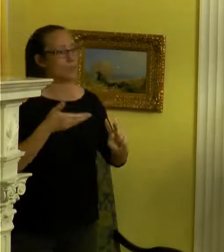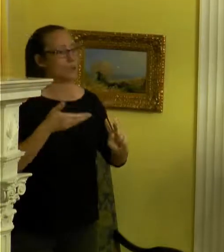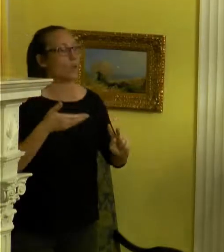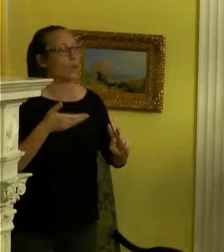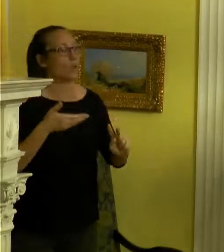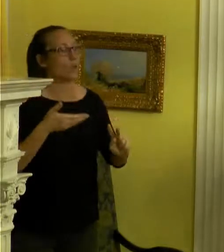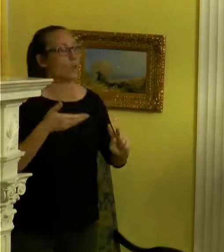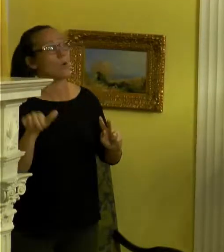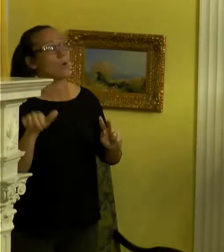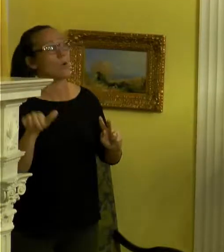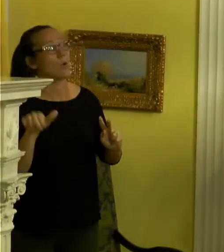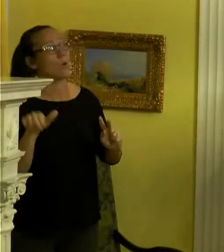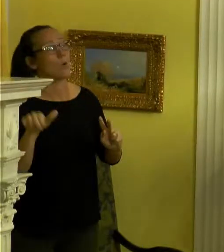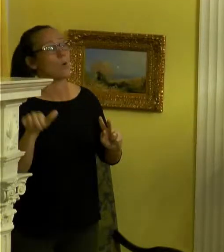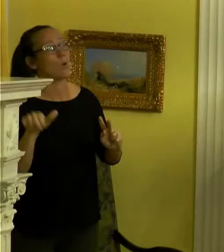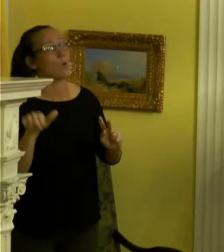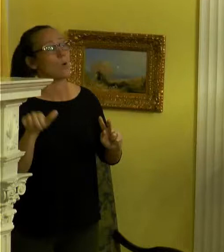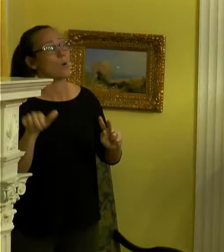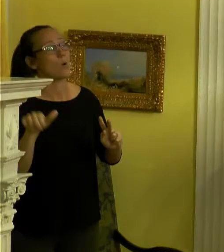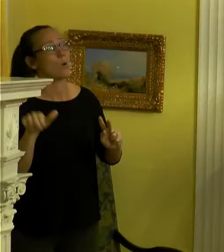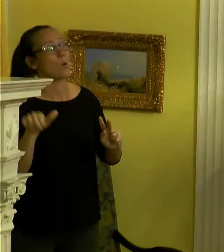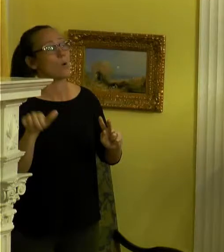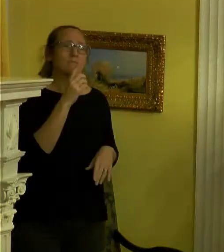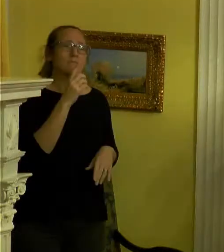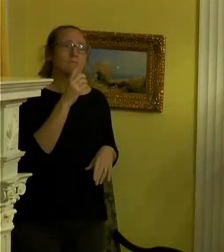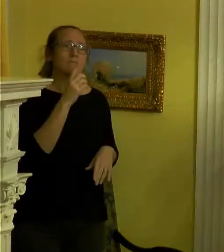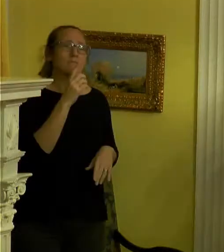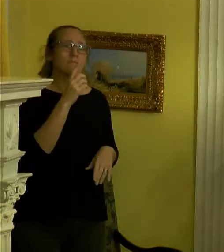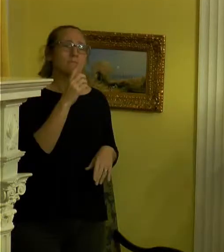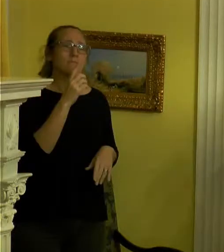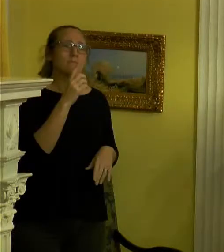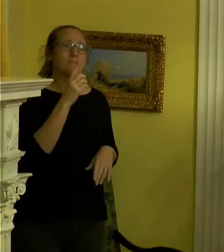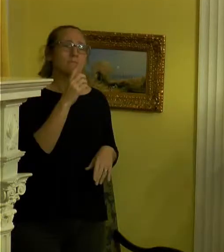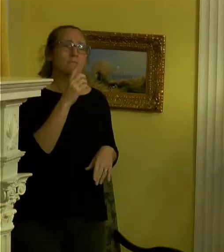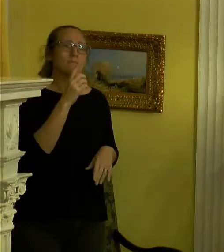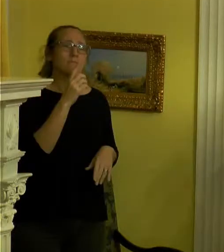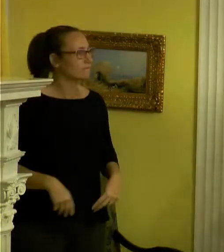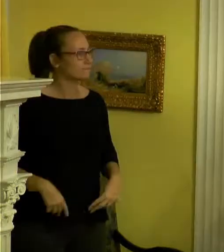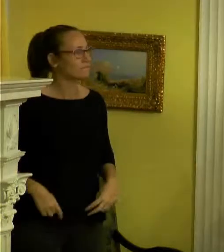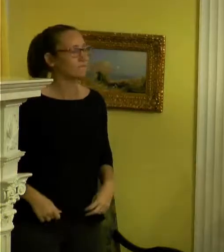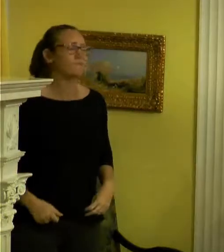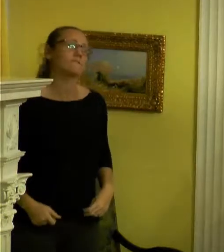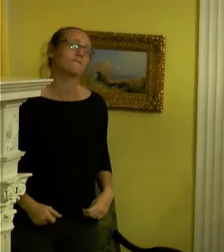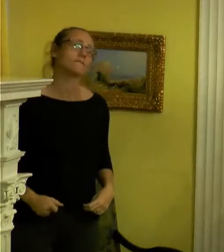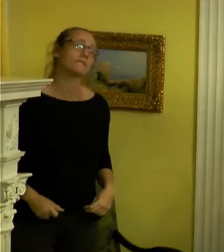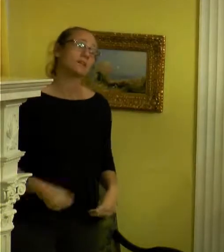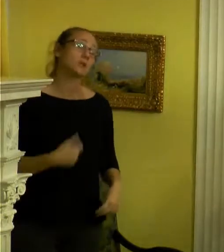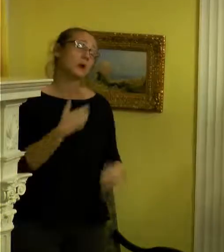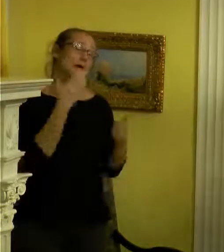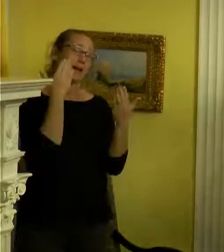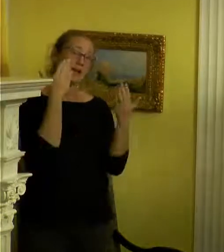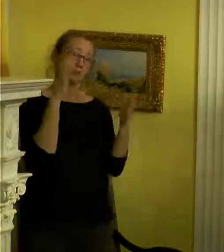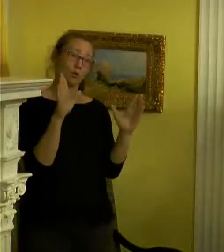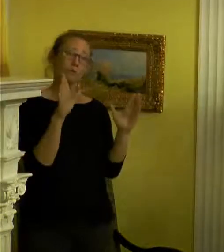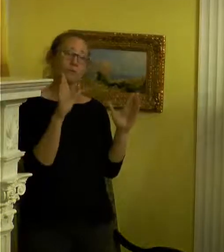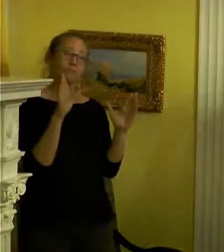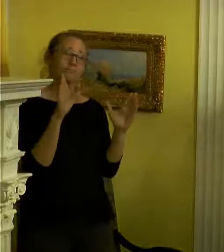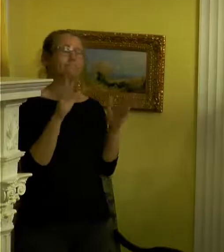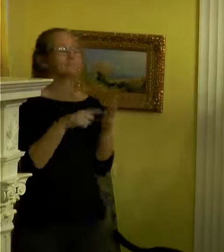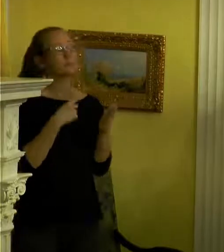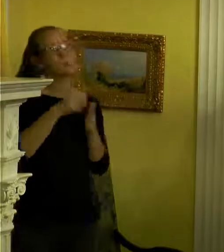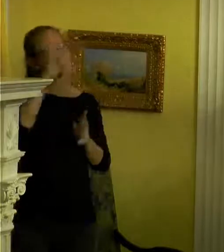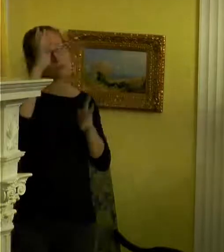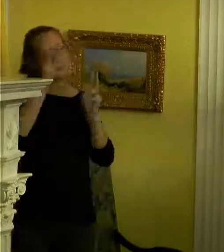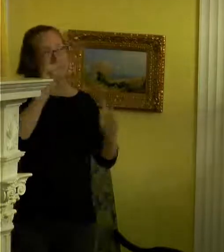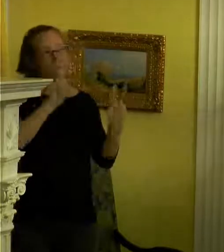door. That's whole other thing, you know. But y'all can do all that yourselves. So, I don't know. Creators, sometimes we're a little kind of all